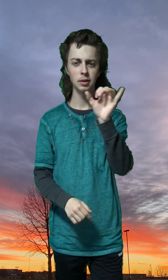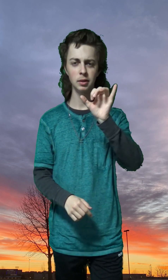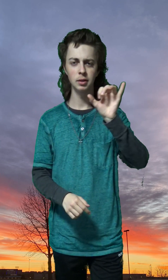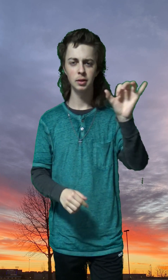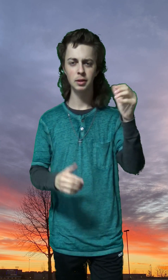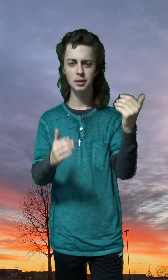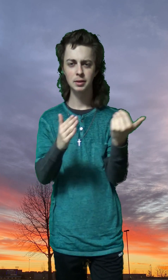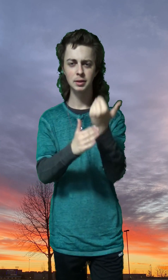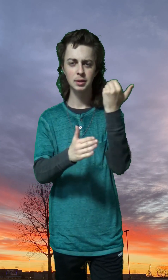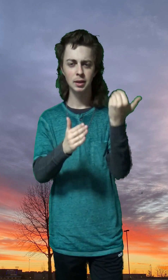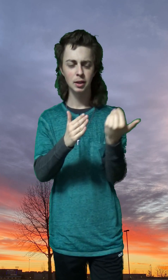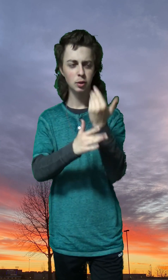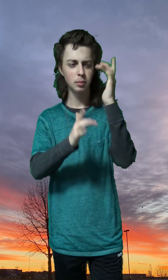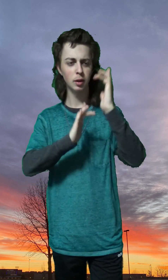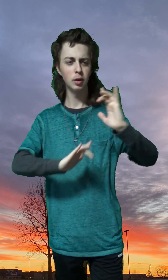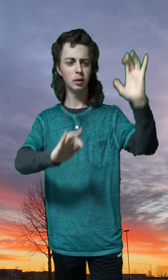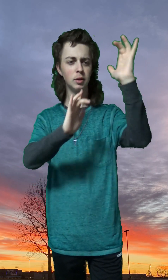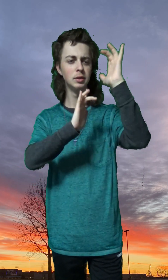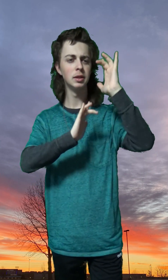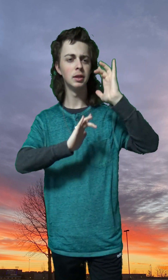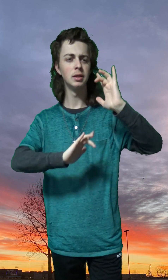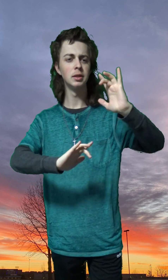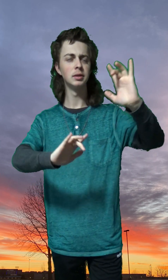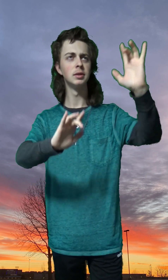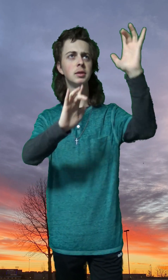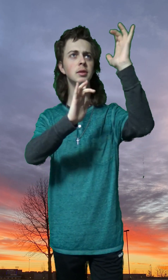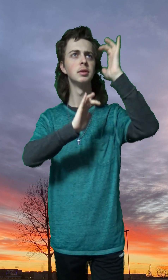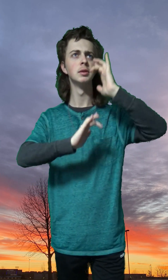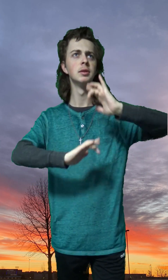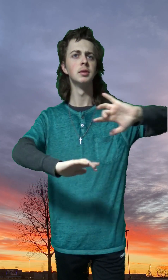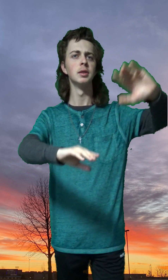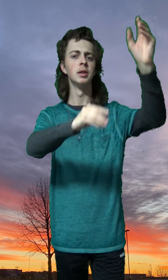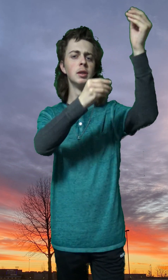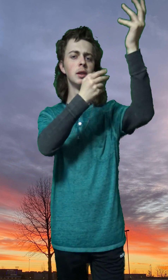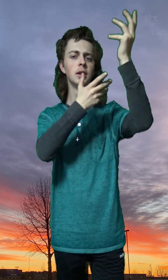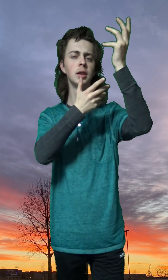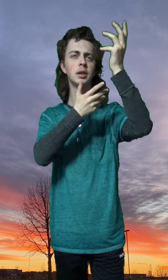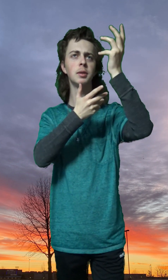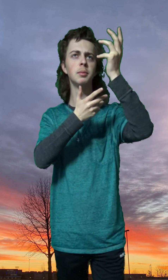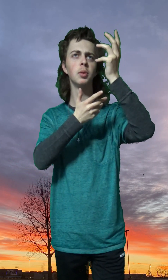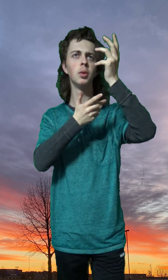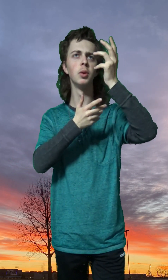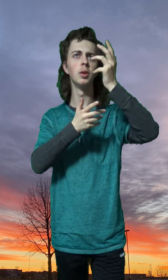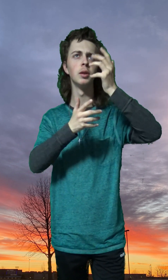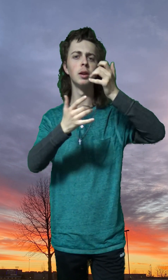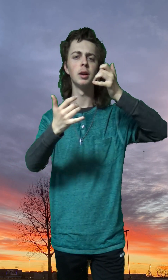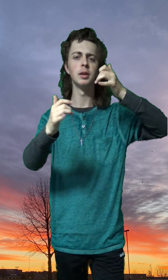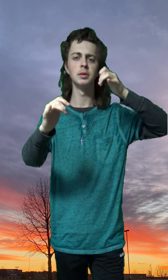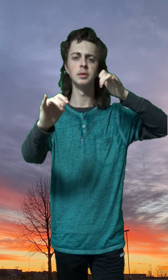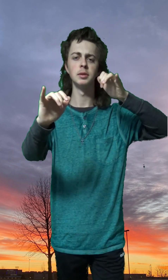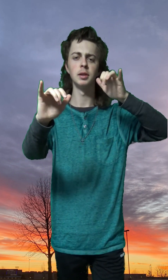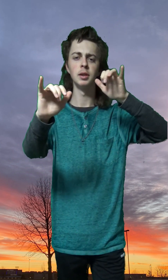Like your mercies In the morning still